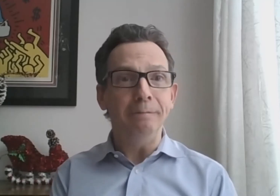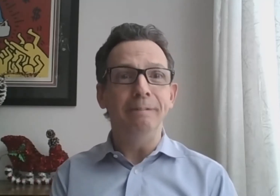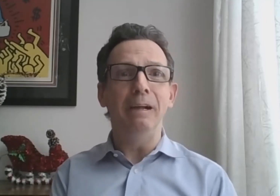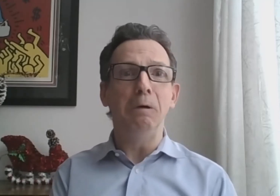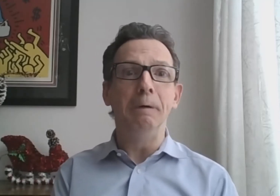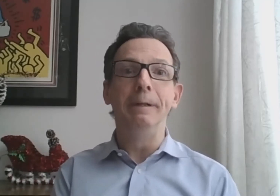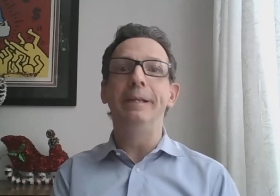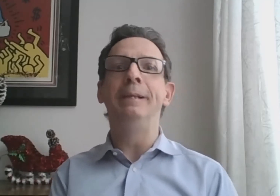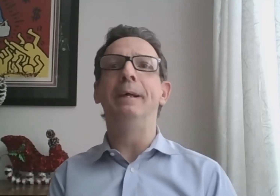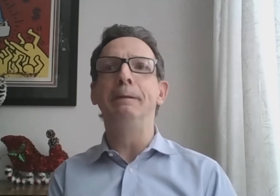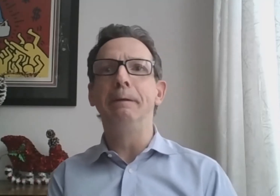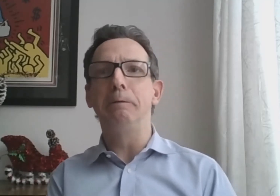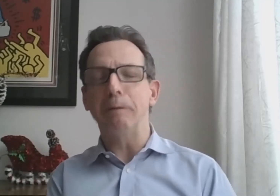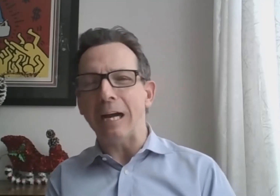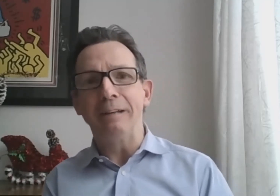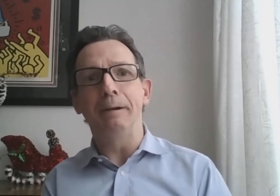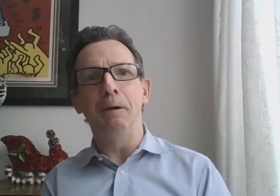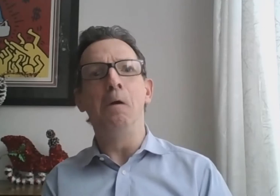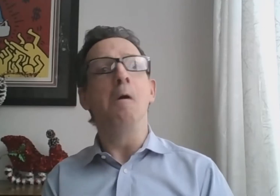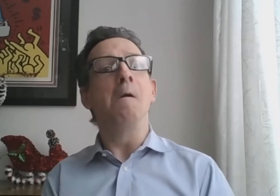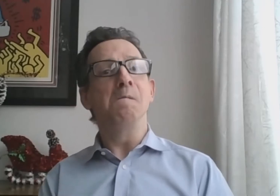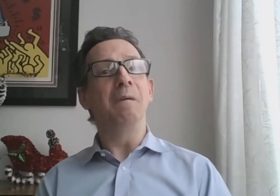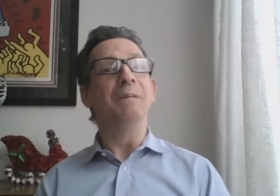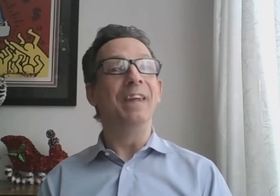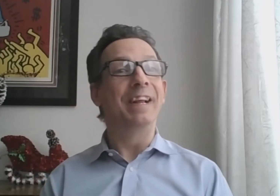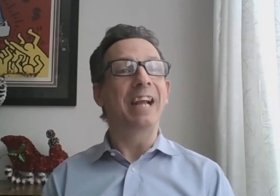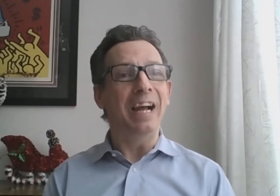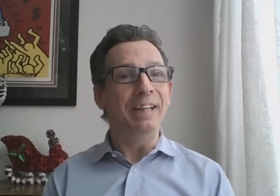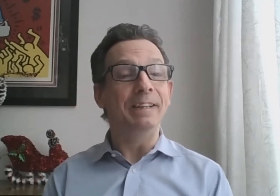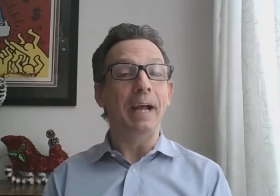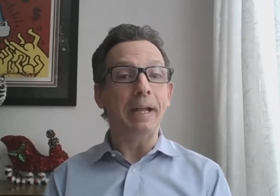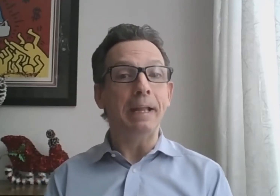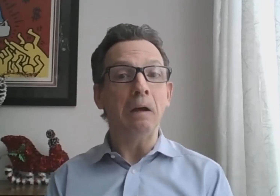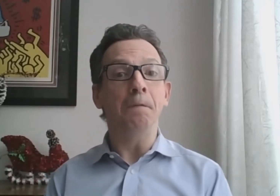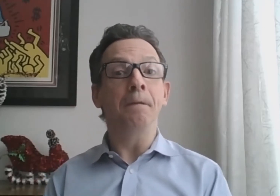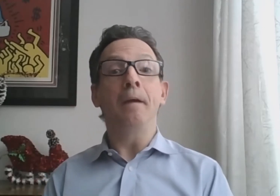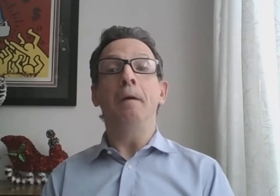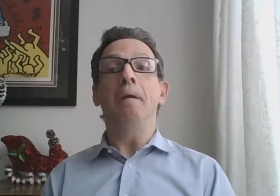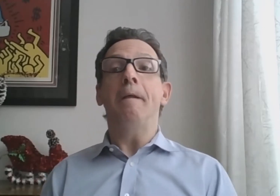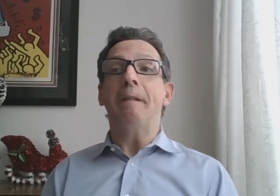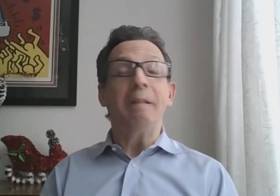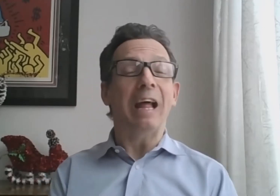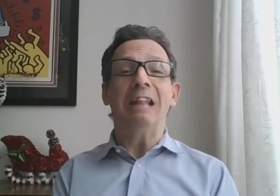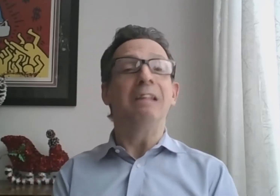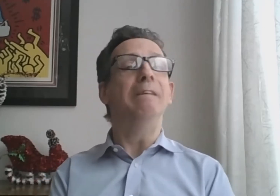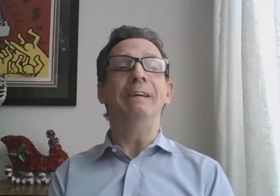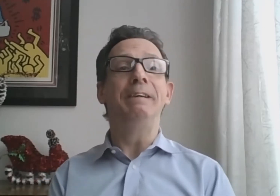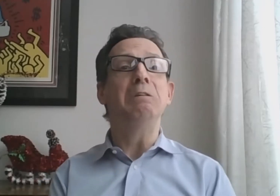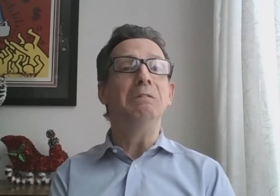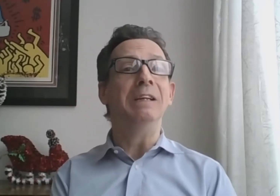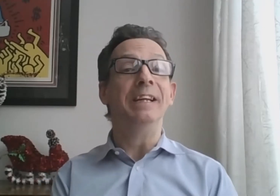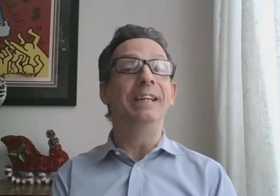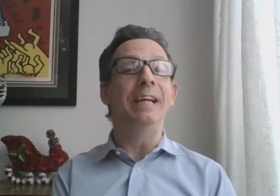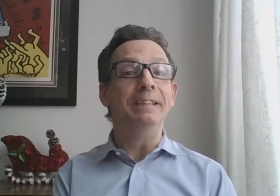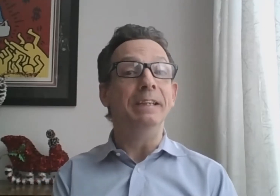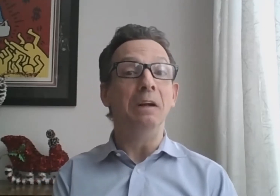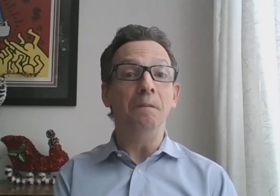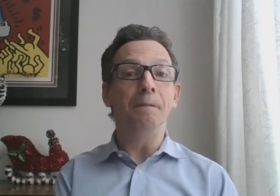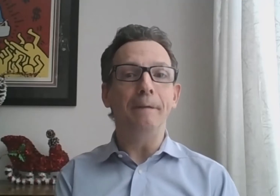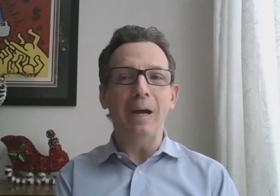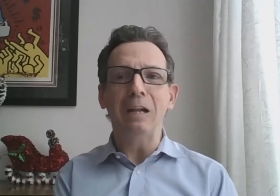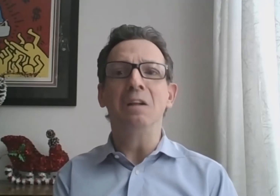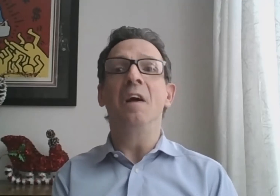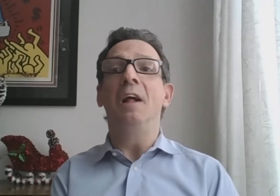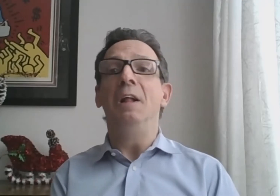a benefit or is this a detractor from this candidate? That's a very human decision.